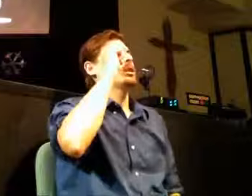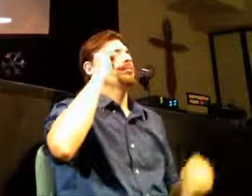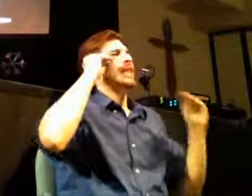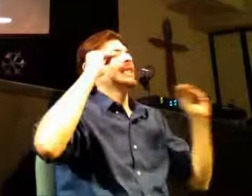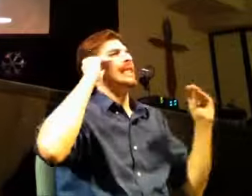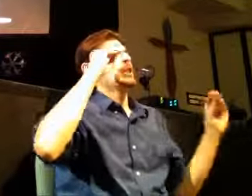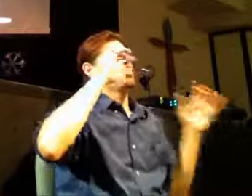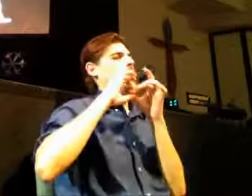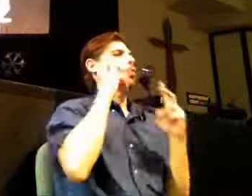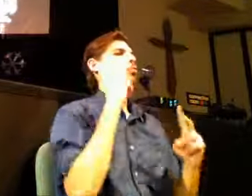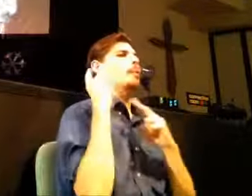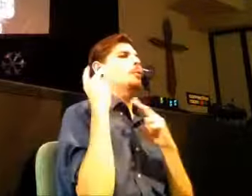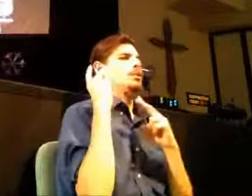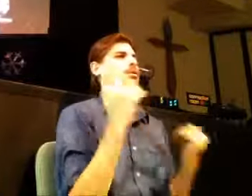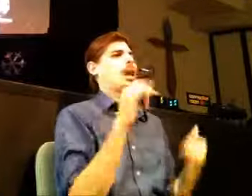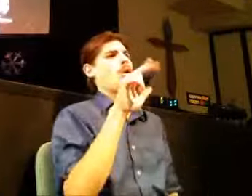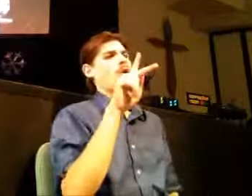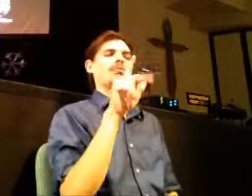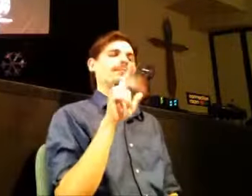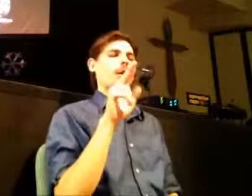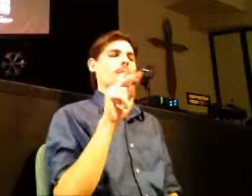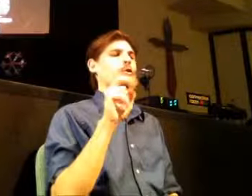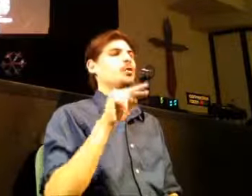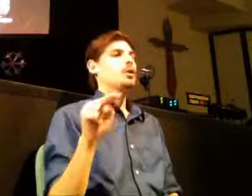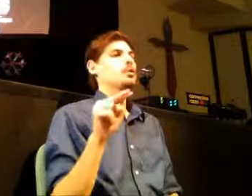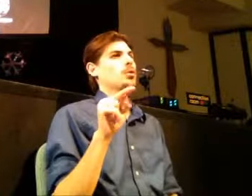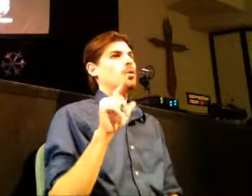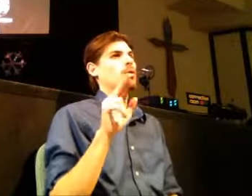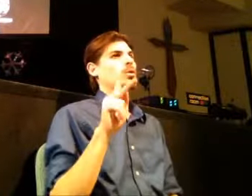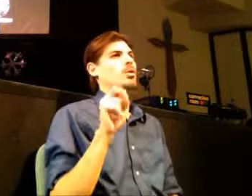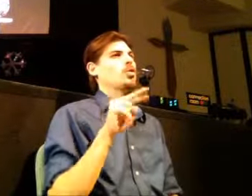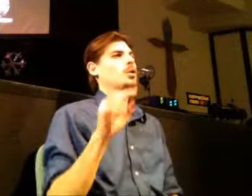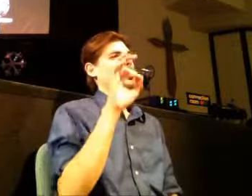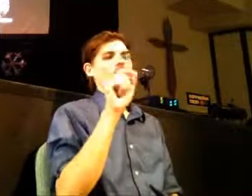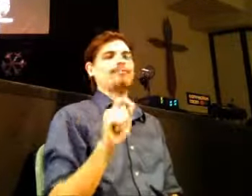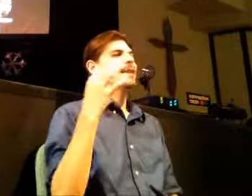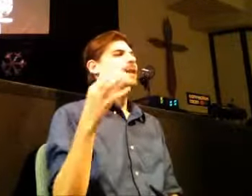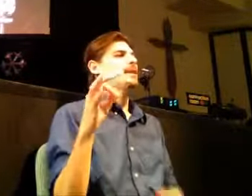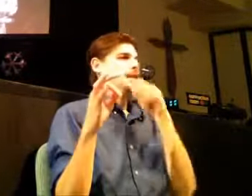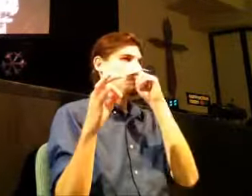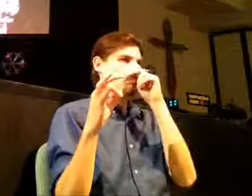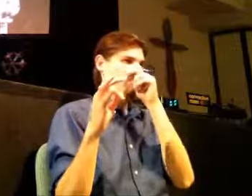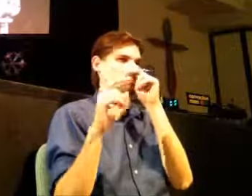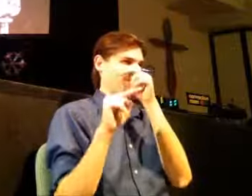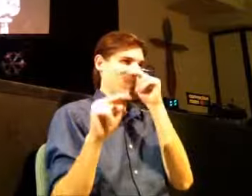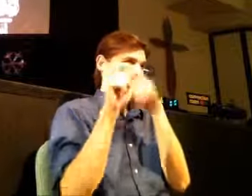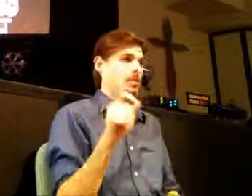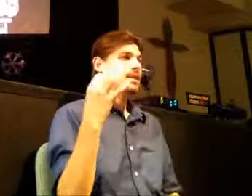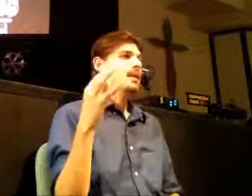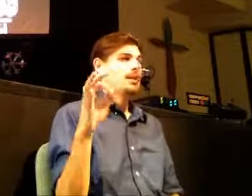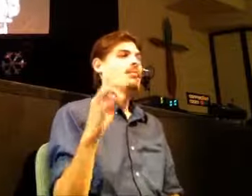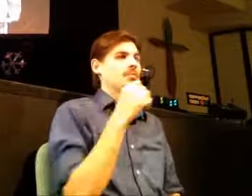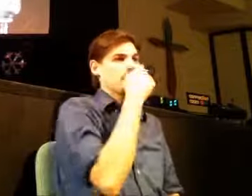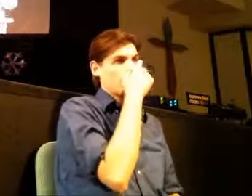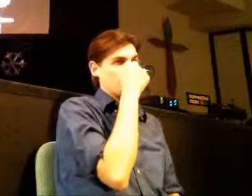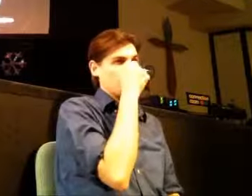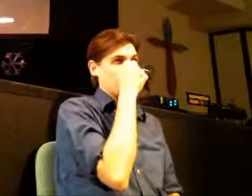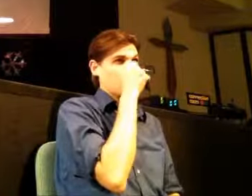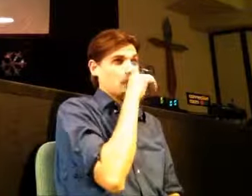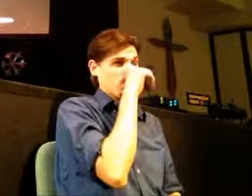remembrance flip over to Luke chapter 22 we're going look at a number of passages if don't have a Bible I don't want to flip there we'll put most of verses up on the screen Luke chapter 22 and of course this is with the Last Supper